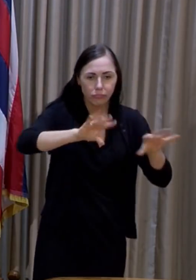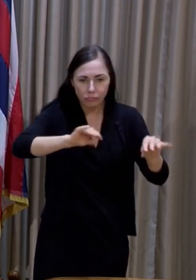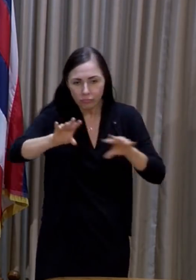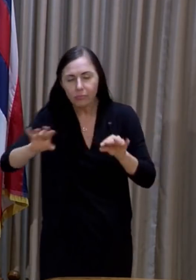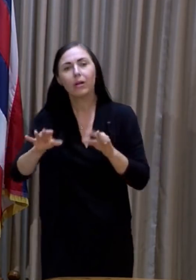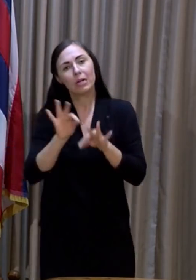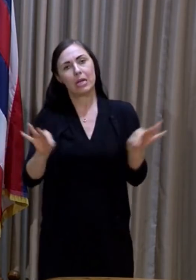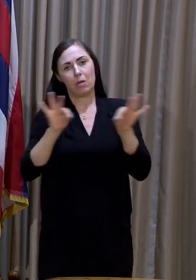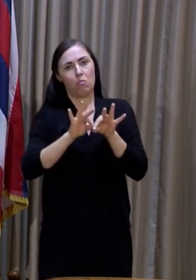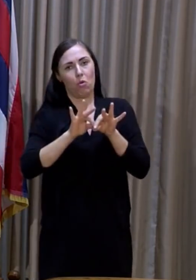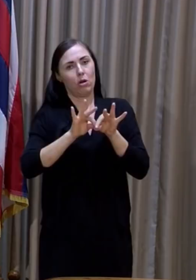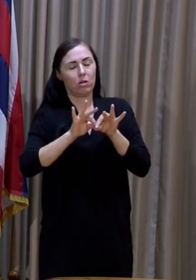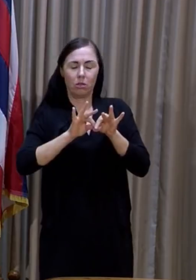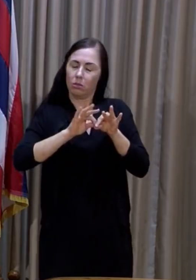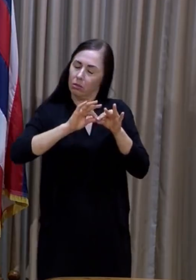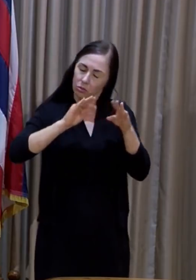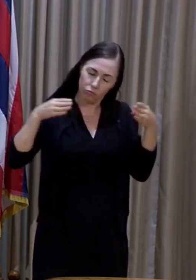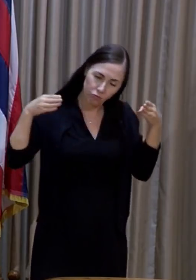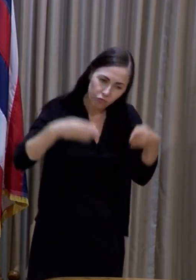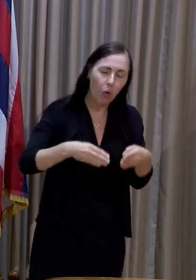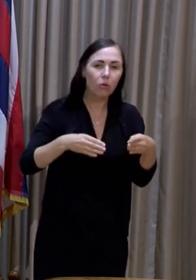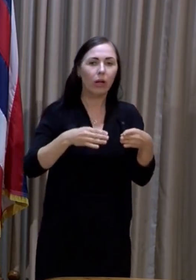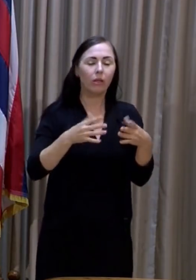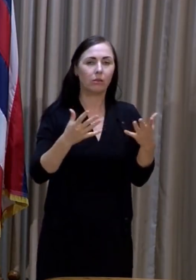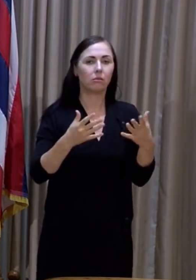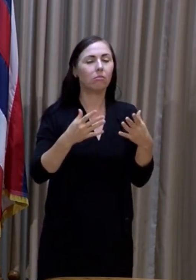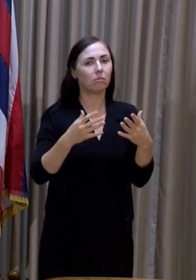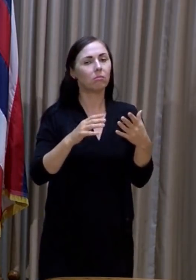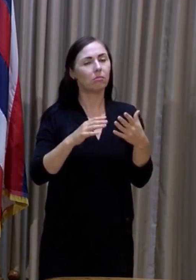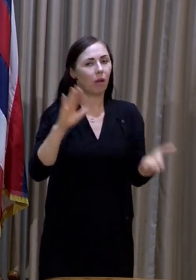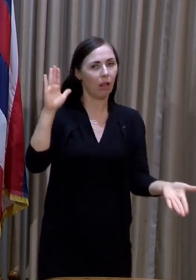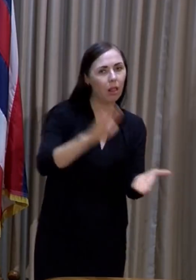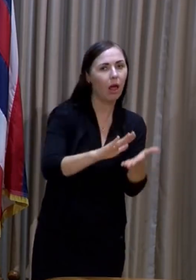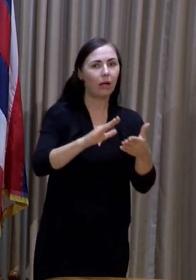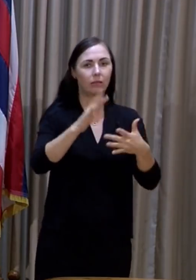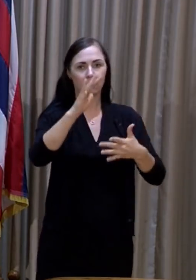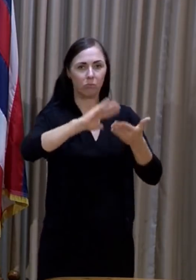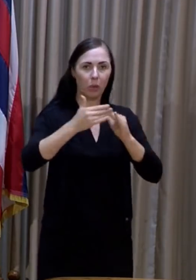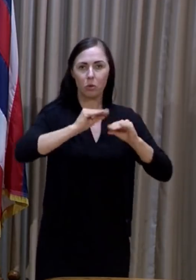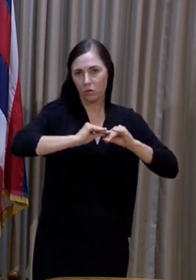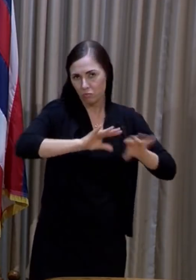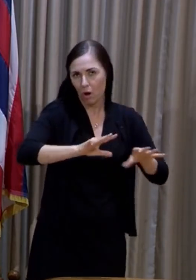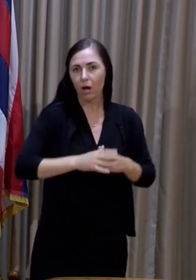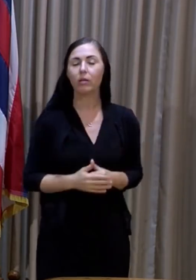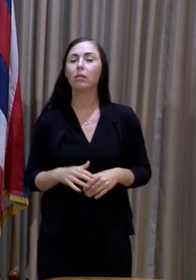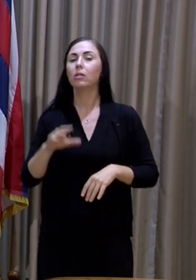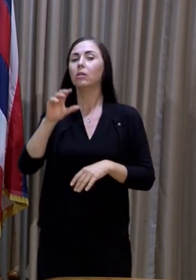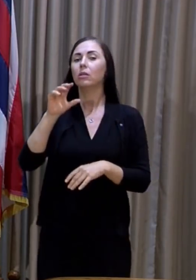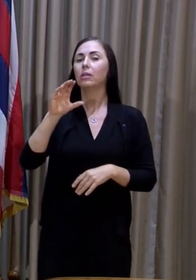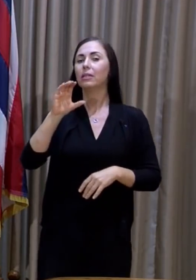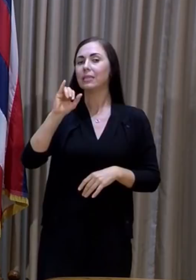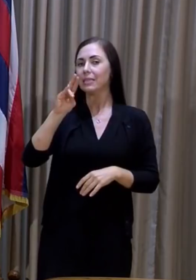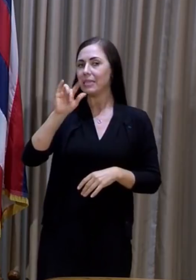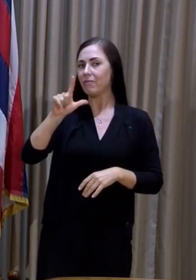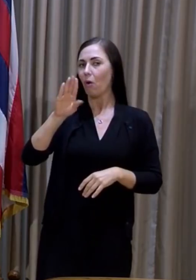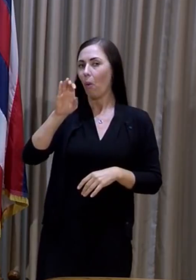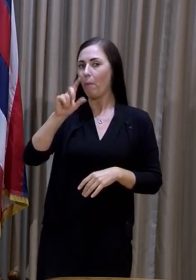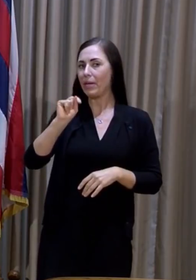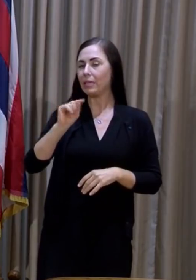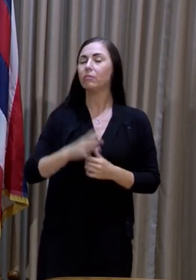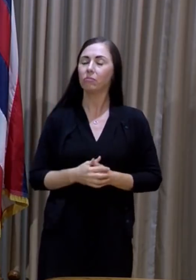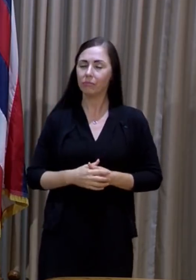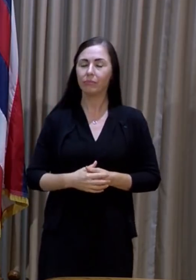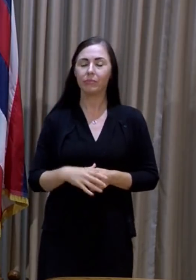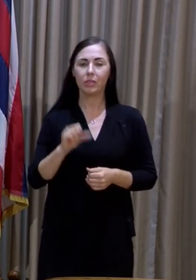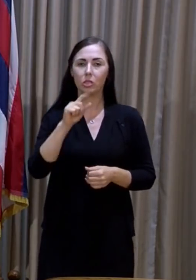we need to be focusing a lot of our energy. Thank you, Dr. Char. Stuart Yurden, Civil Beat. Stuart. Yes.